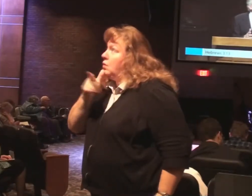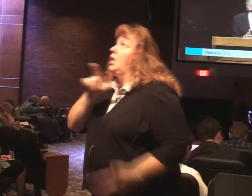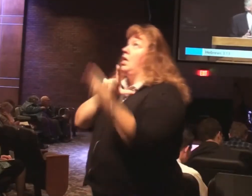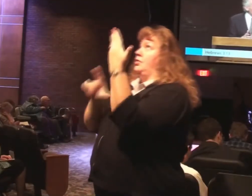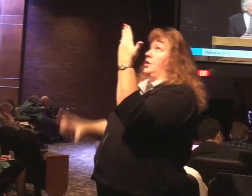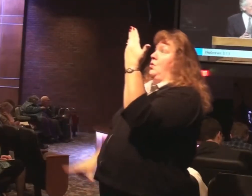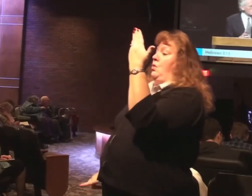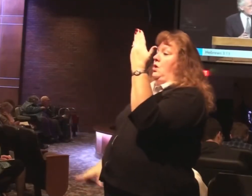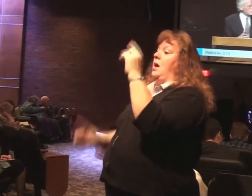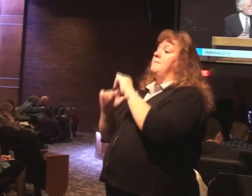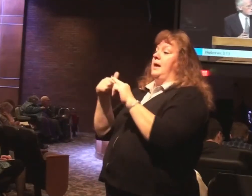what we see.